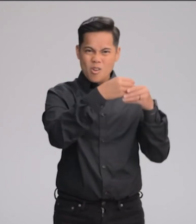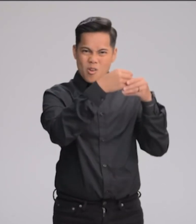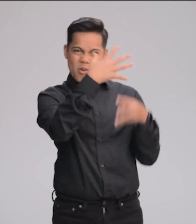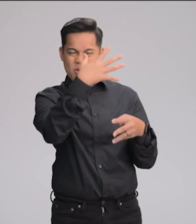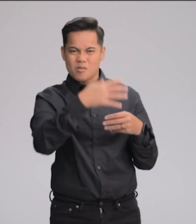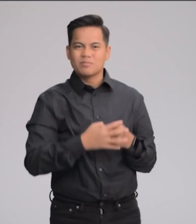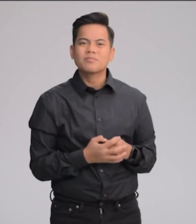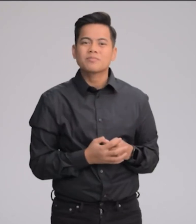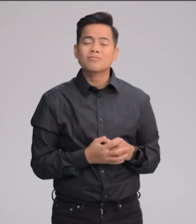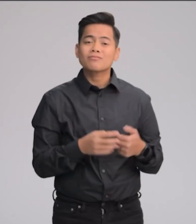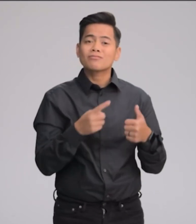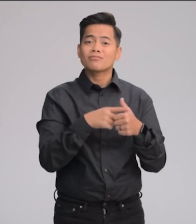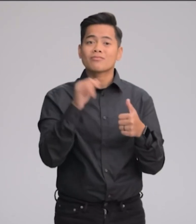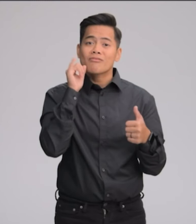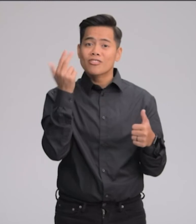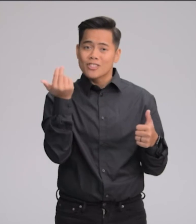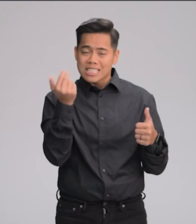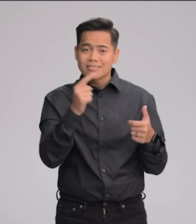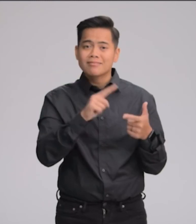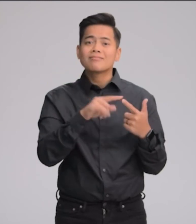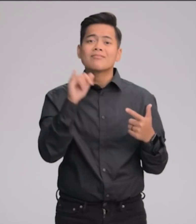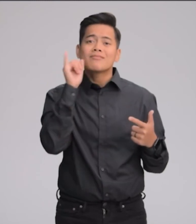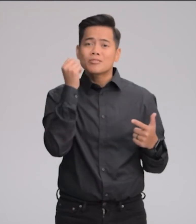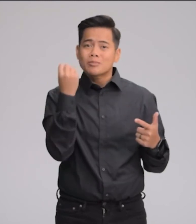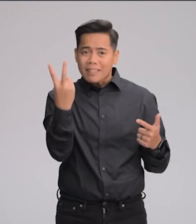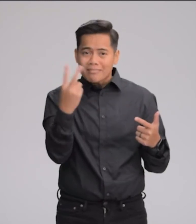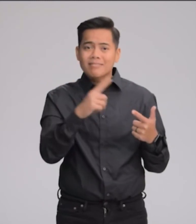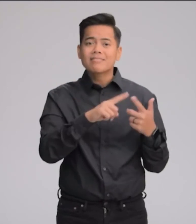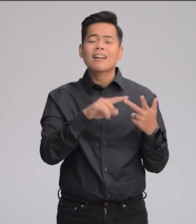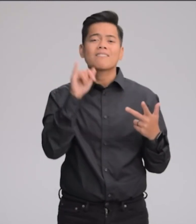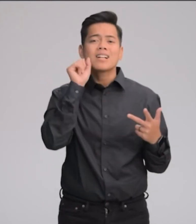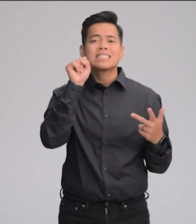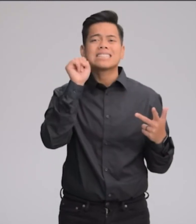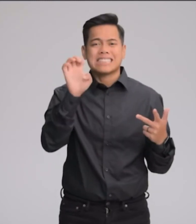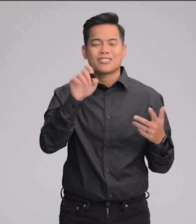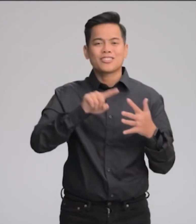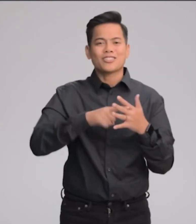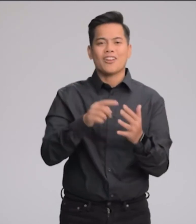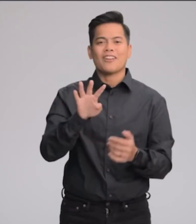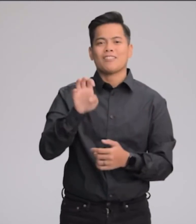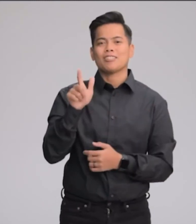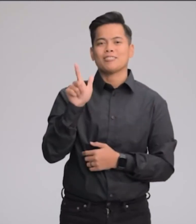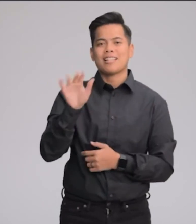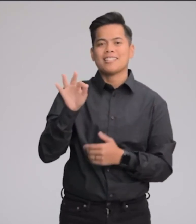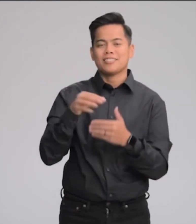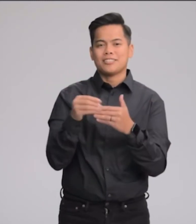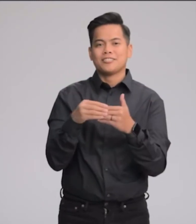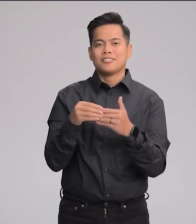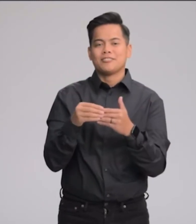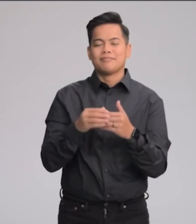ever, including iPhone 13, iPhone 12, and iPhone SE starting at just $429.